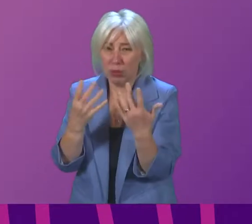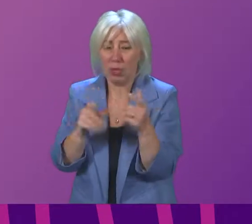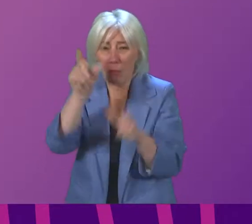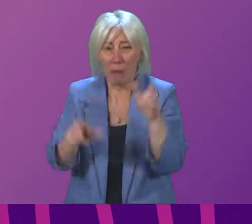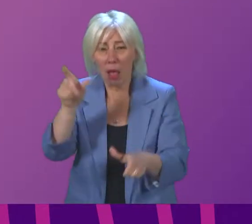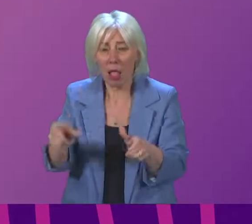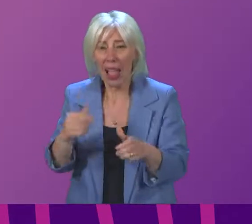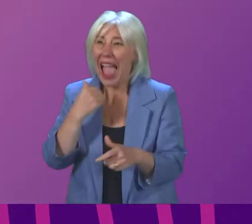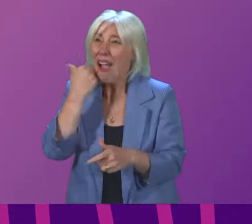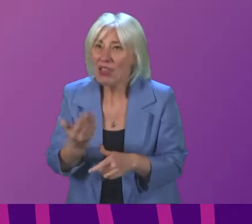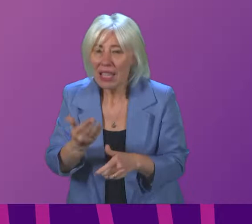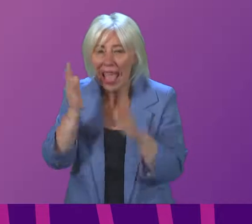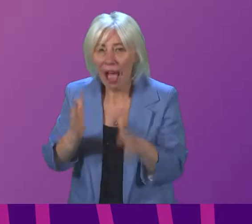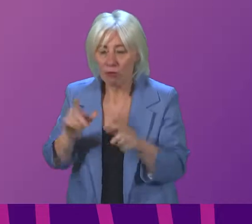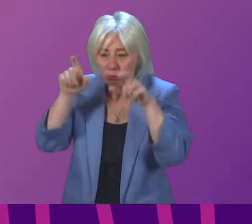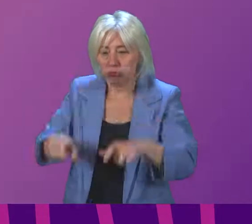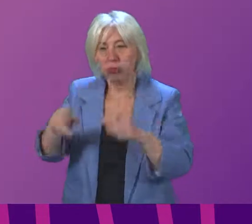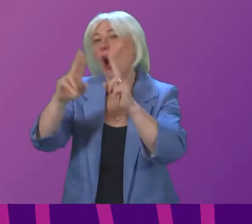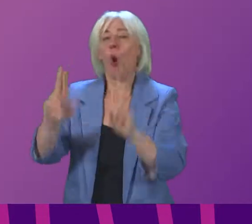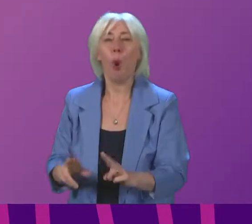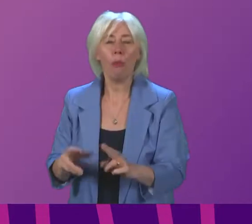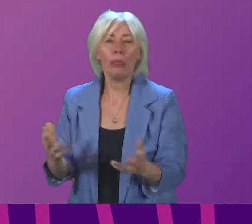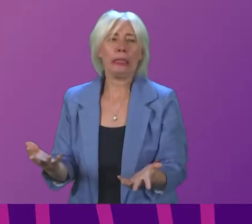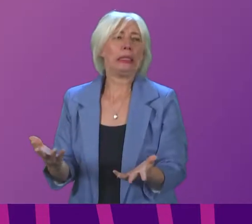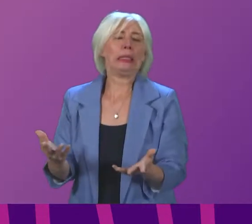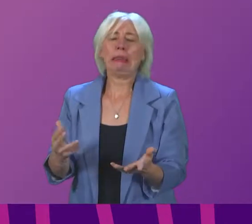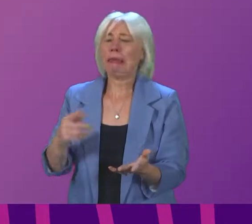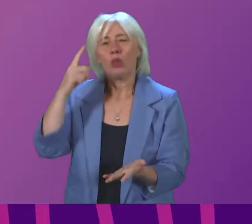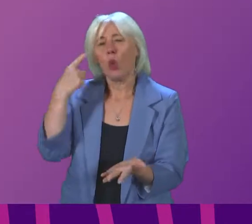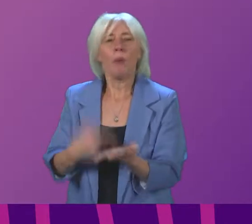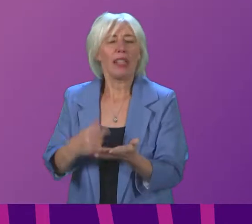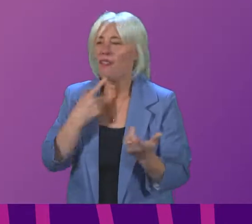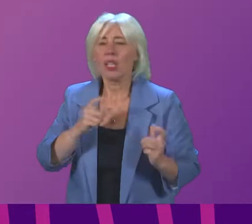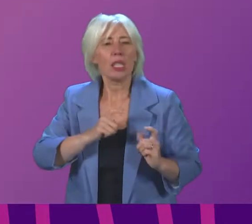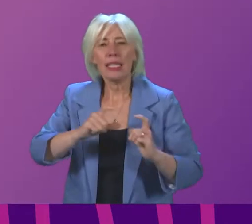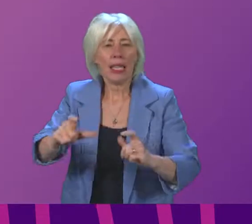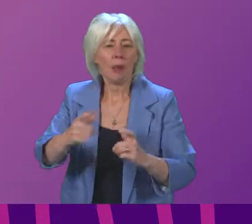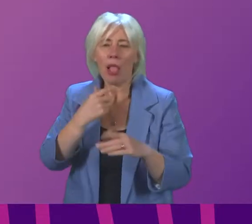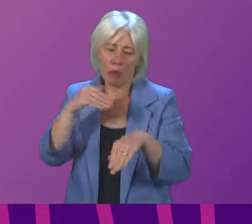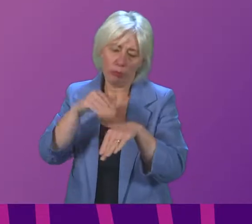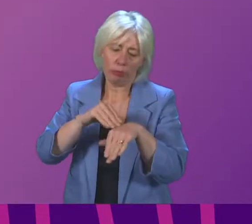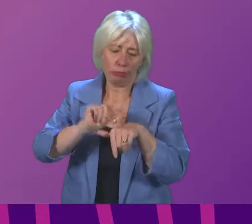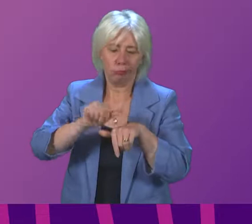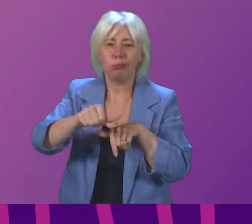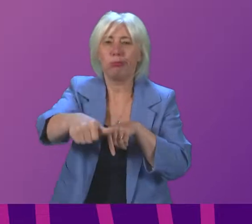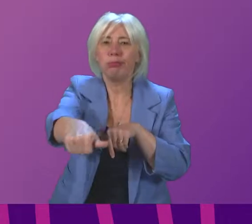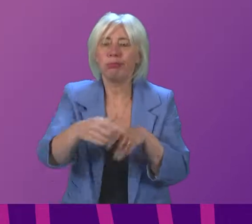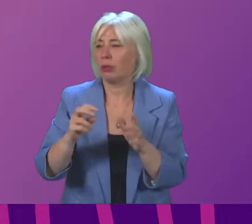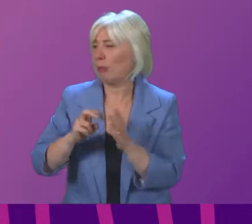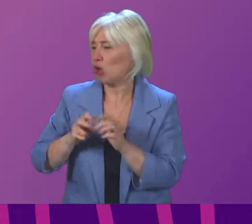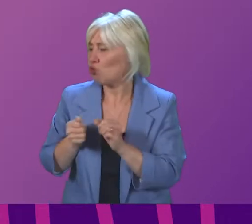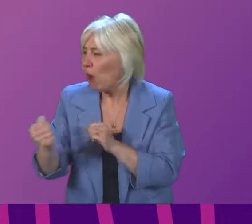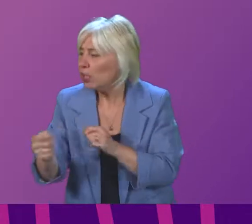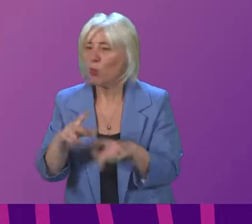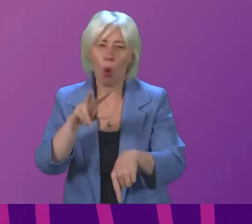every single day. We do not believe this policy is sustainable. It will have knock-on consequences that could impact our transport services,